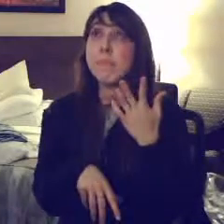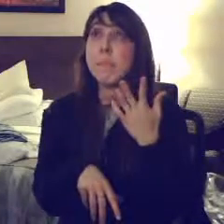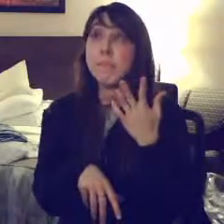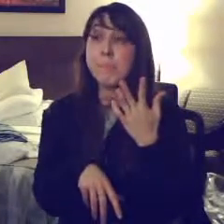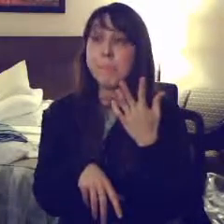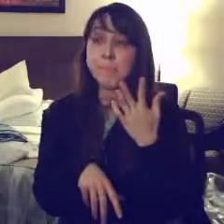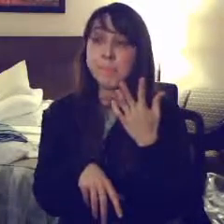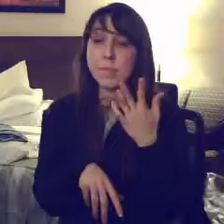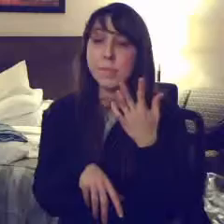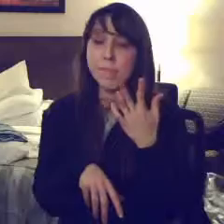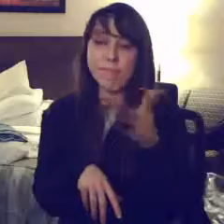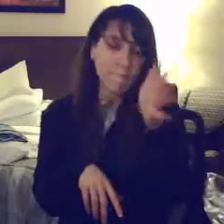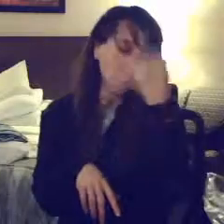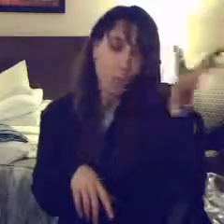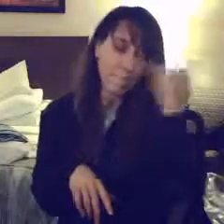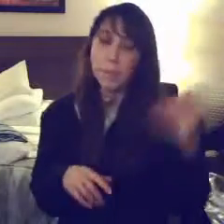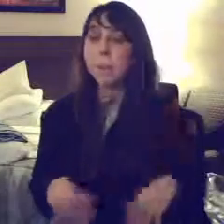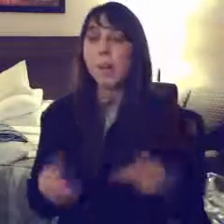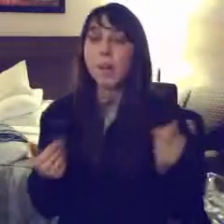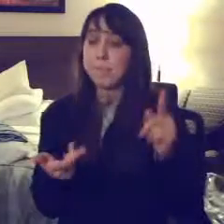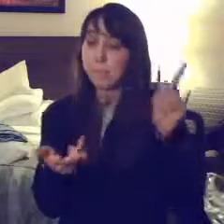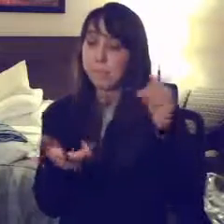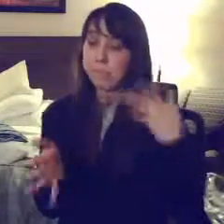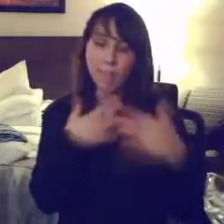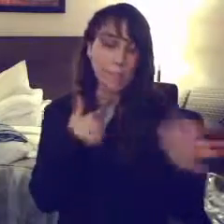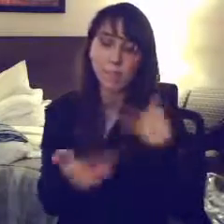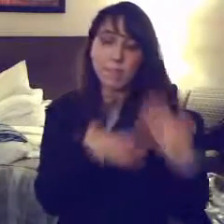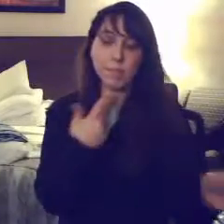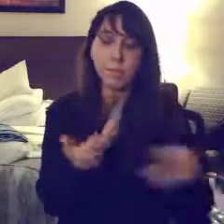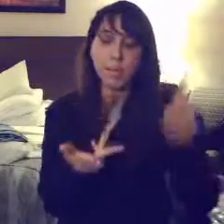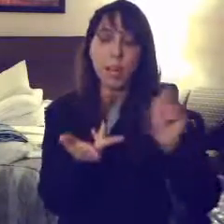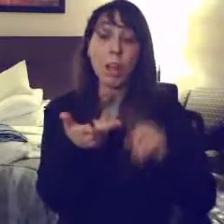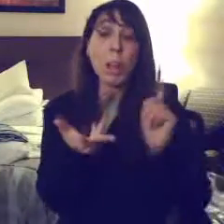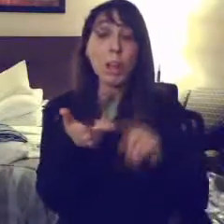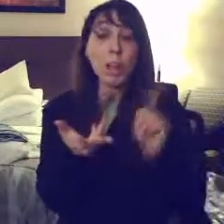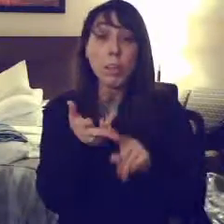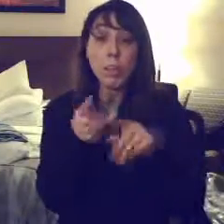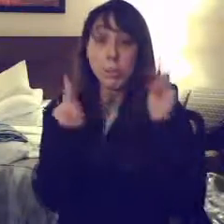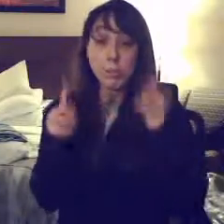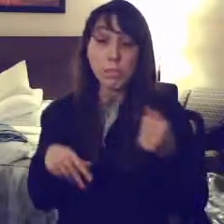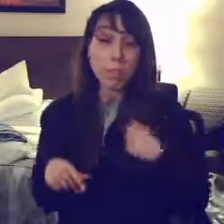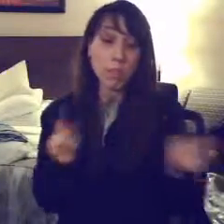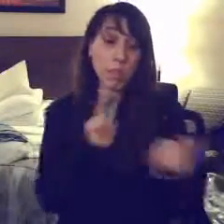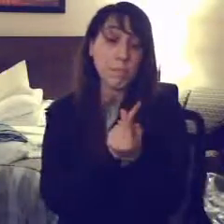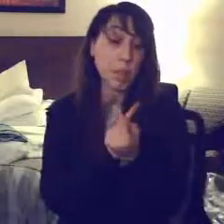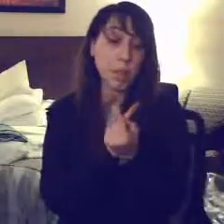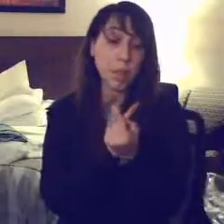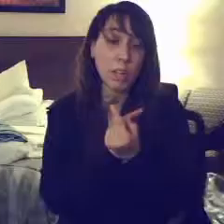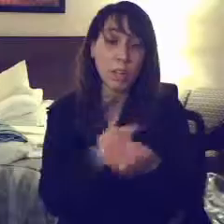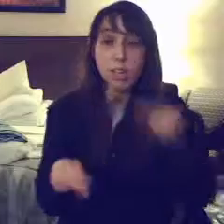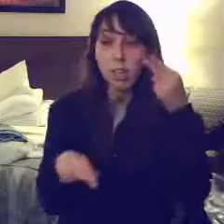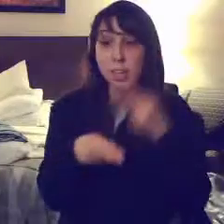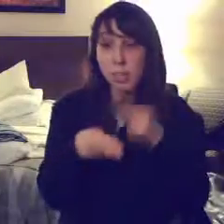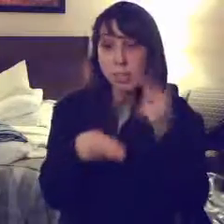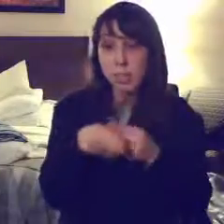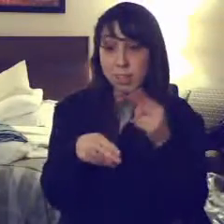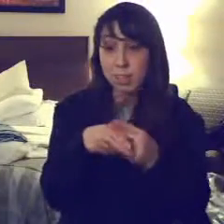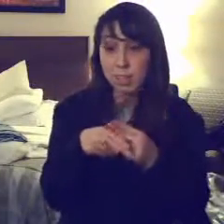The grafting surfaces, that's where it's accumulating. But this will change as the picks up in intensity and the temperatures continue to drop. Let's go to